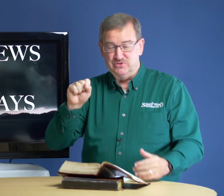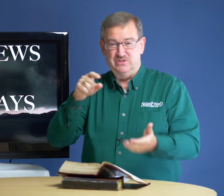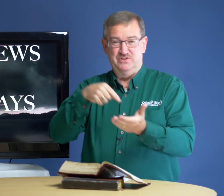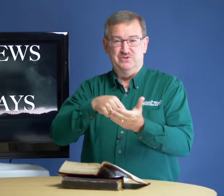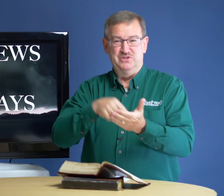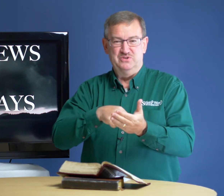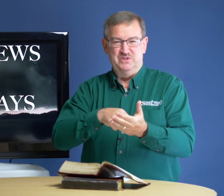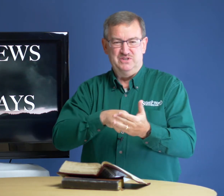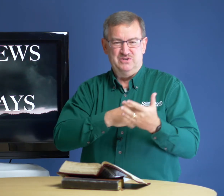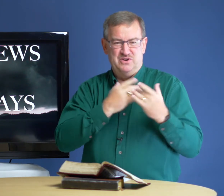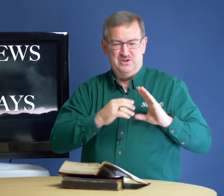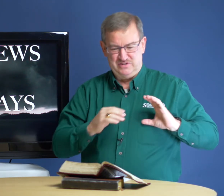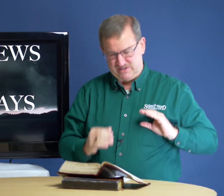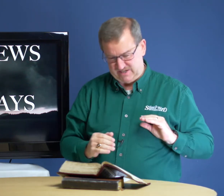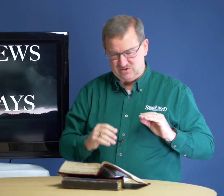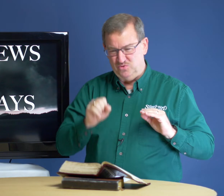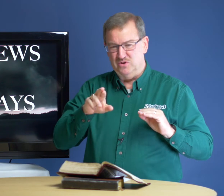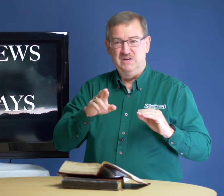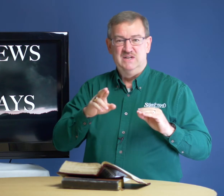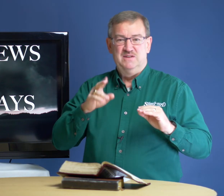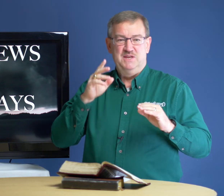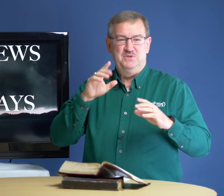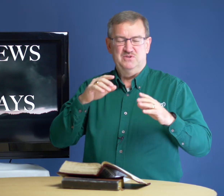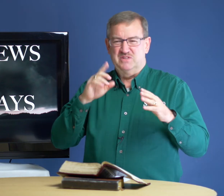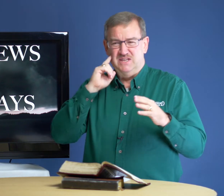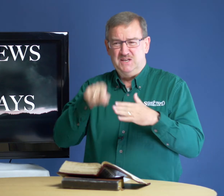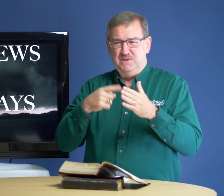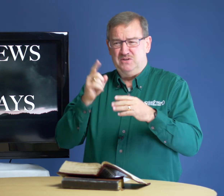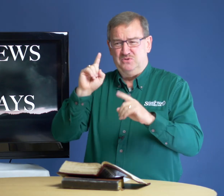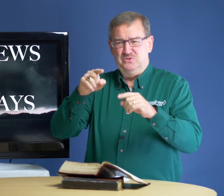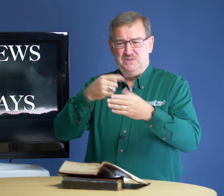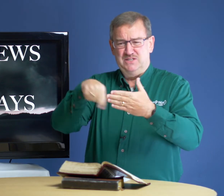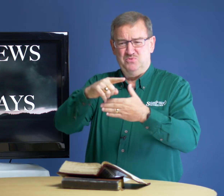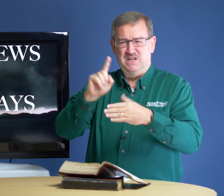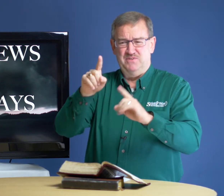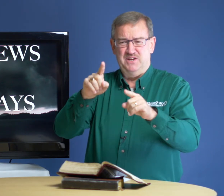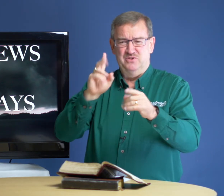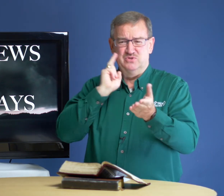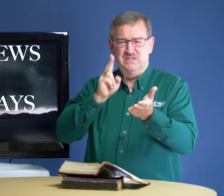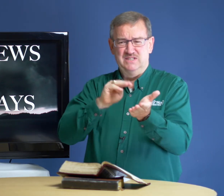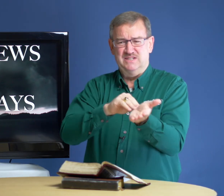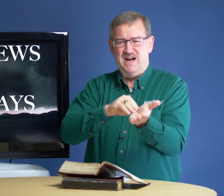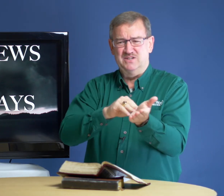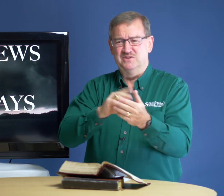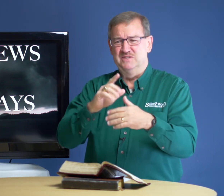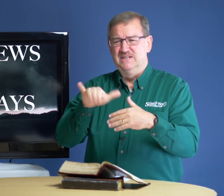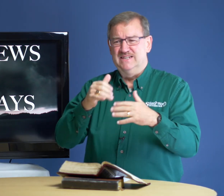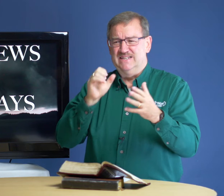they're due and your heart sinks. Or maybe you're thinking about, oh, next week I've got to go see the doctor and